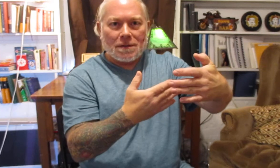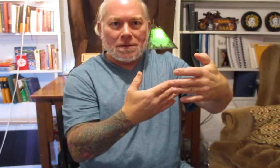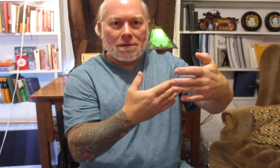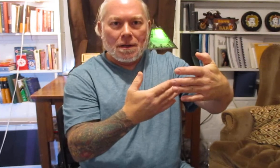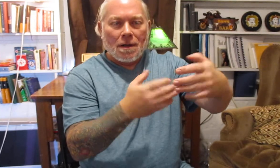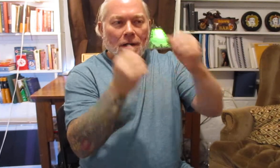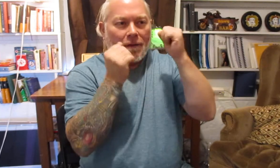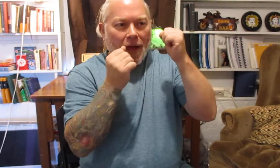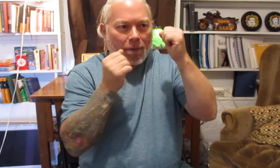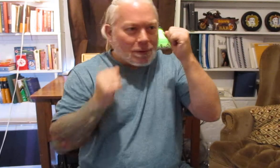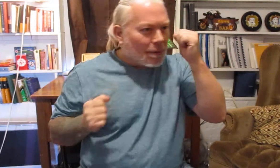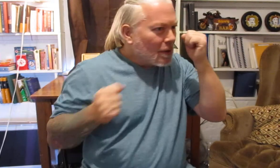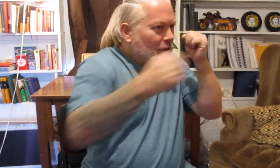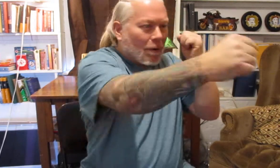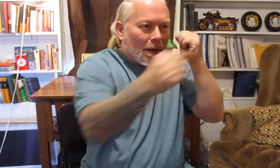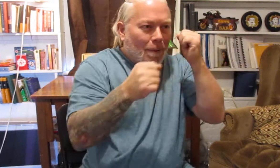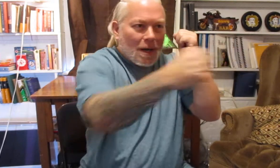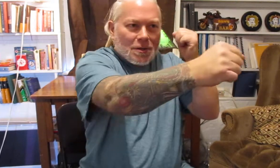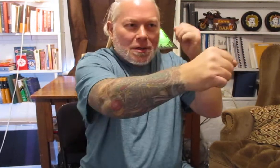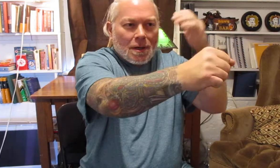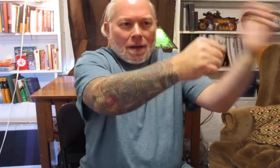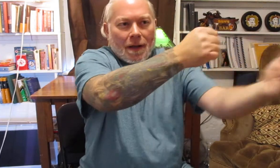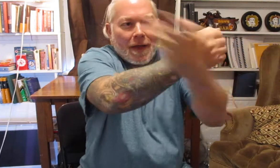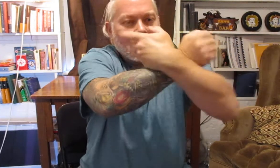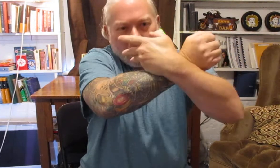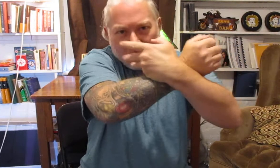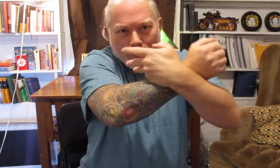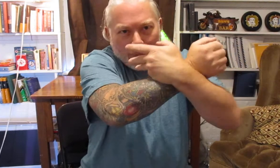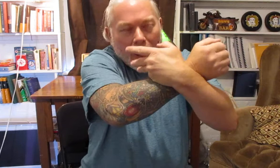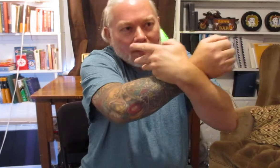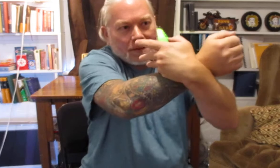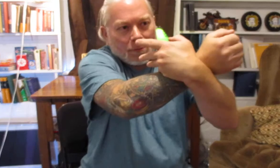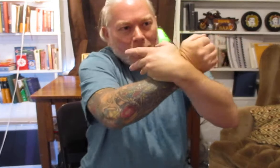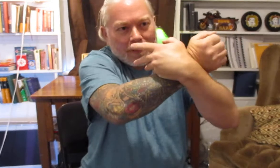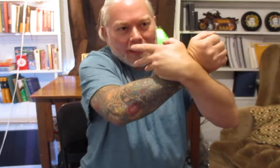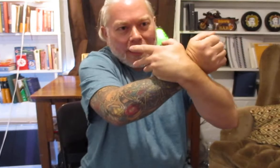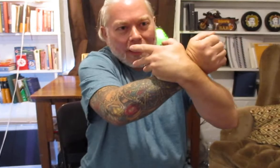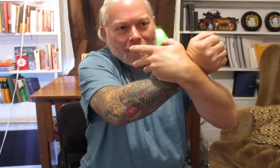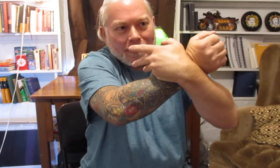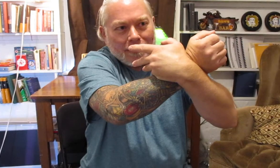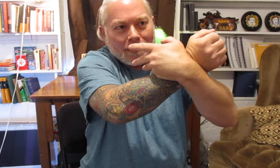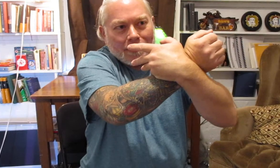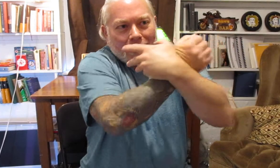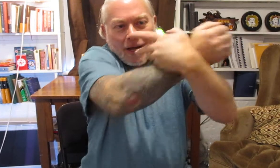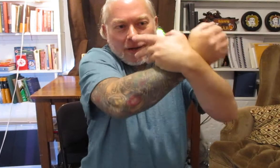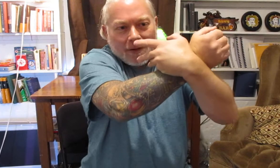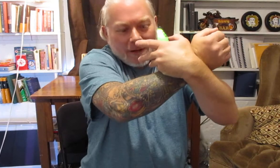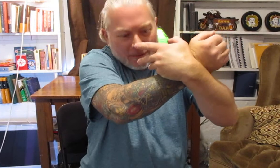that when somebody's throwing a punch and that that tool blocks it well they can't get out of it unless